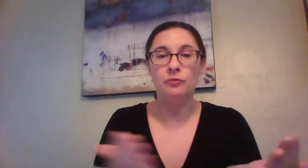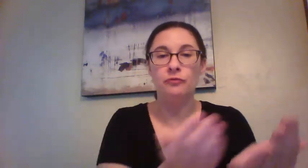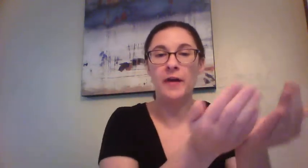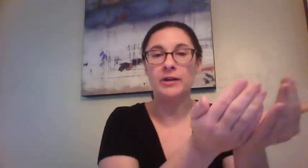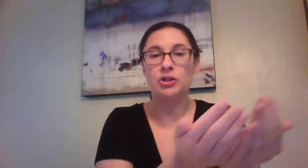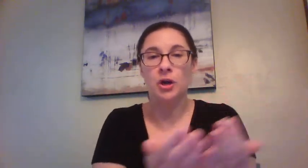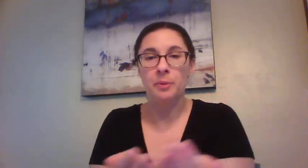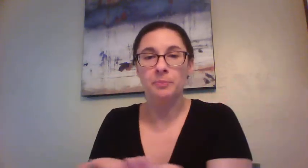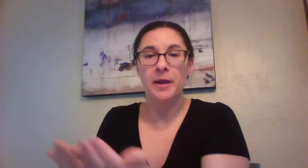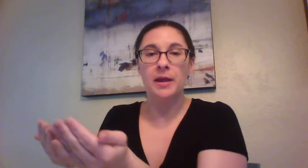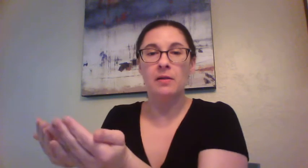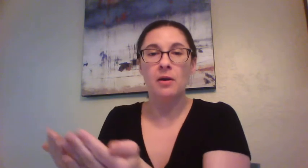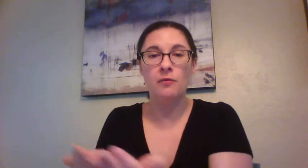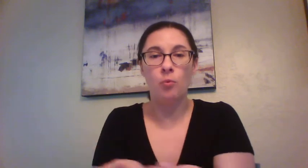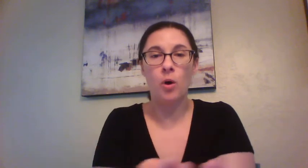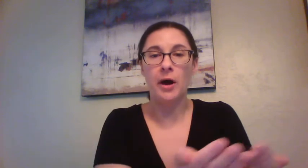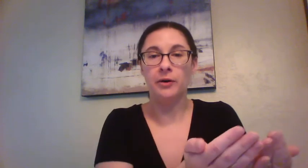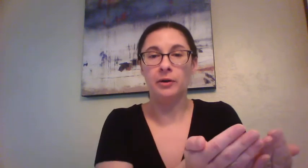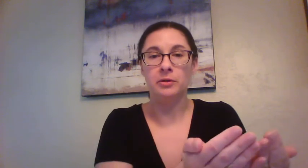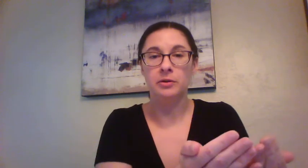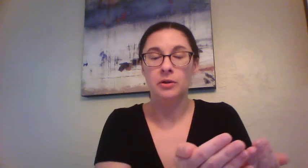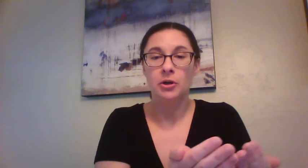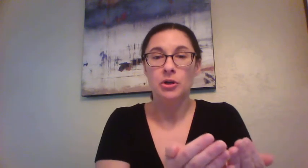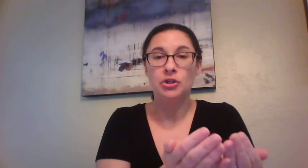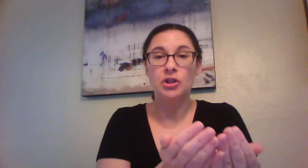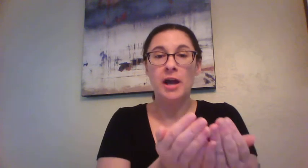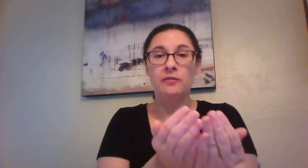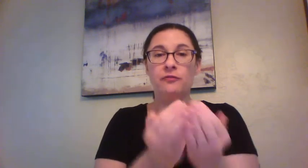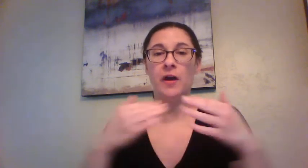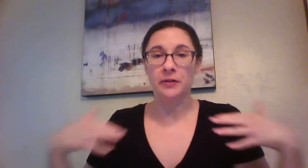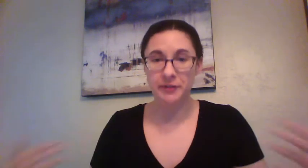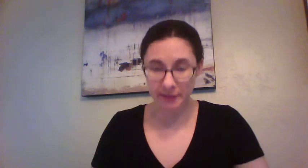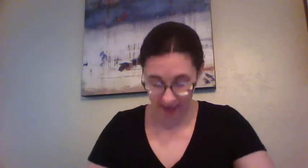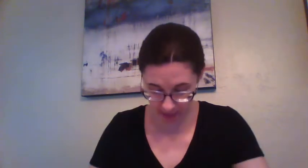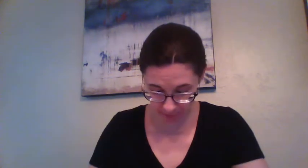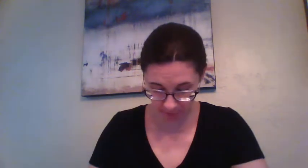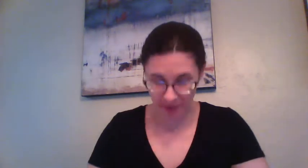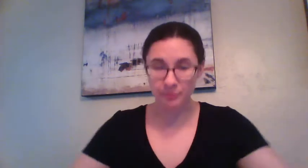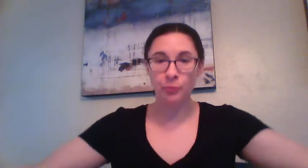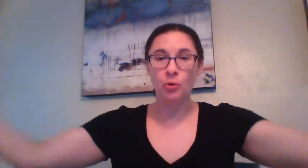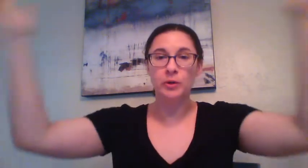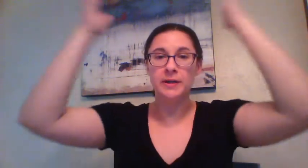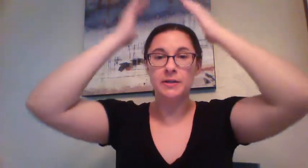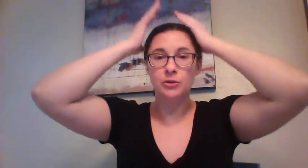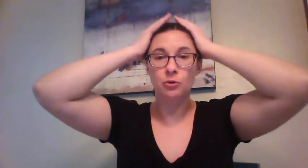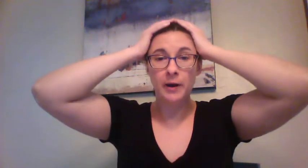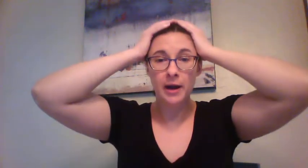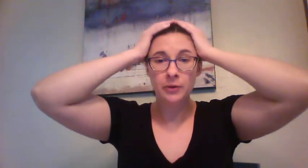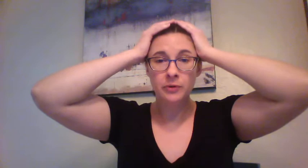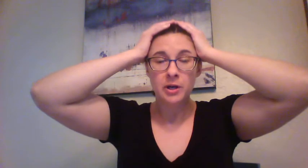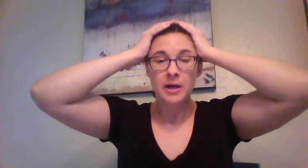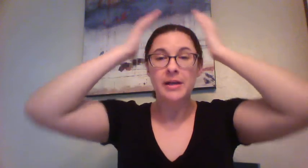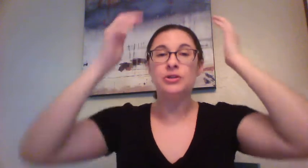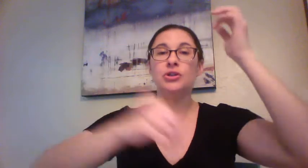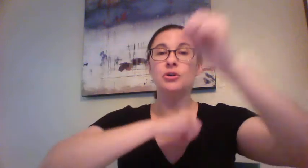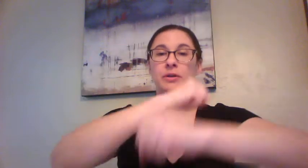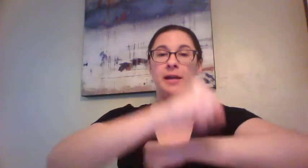fetch a pail of water. Jack fell down and broke his crown and Jill came